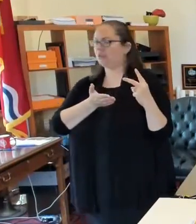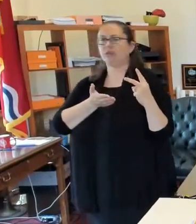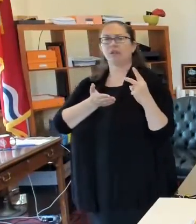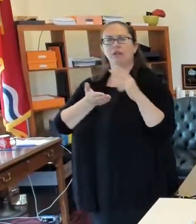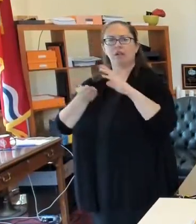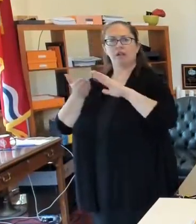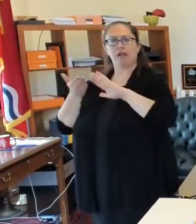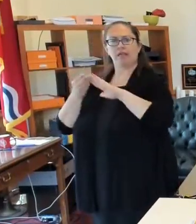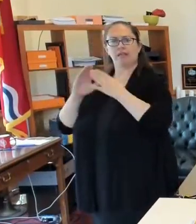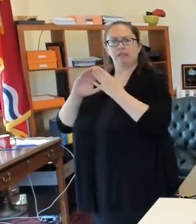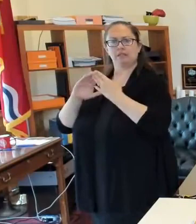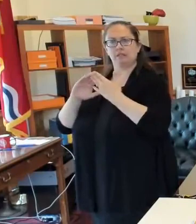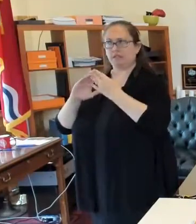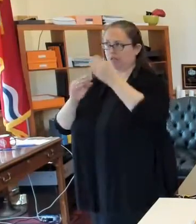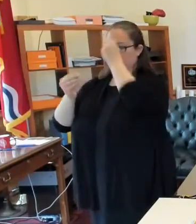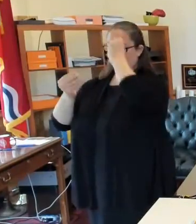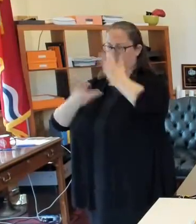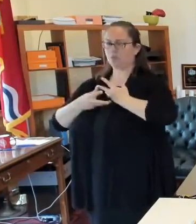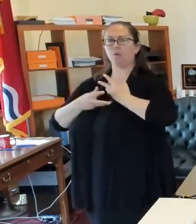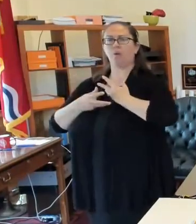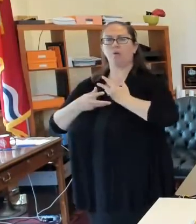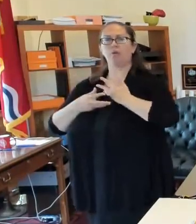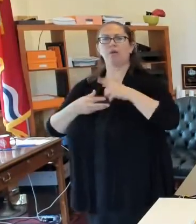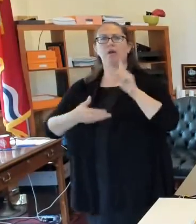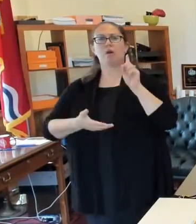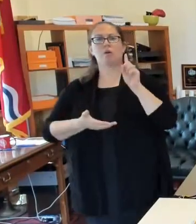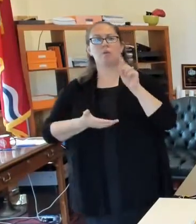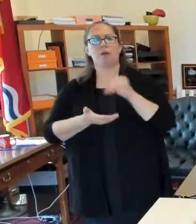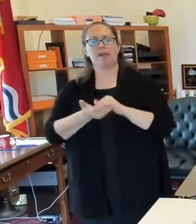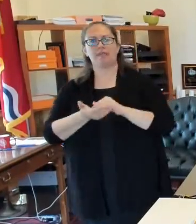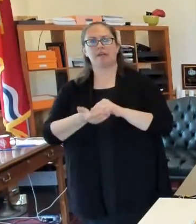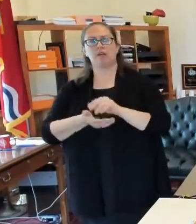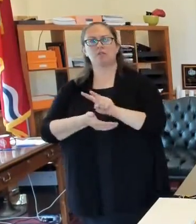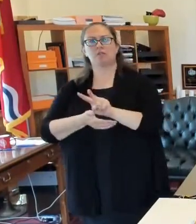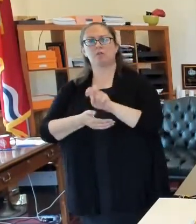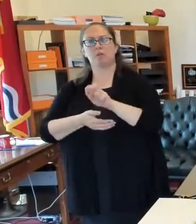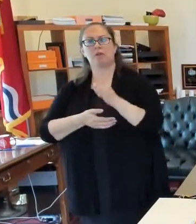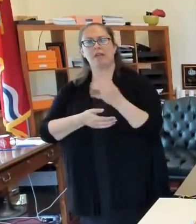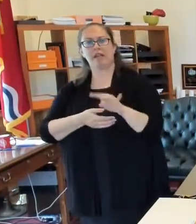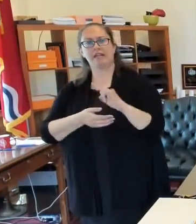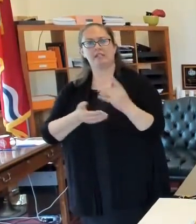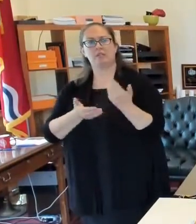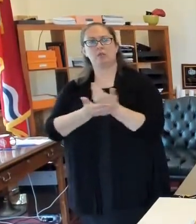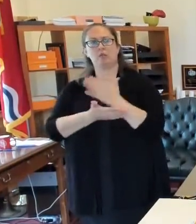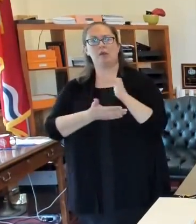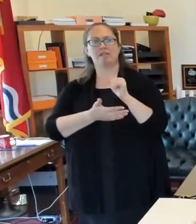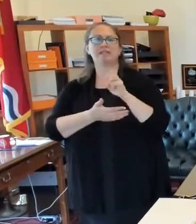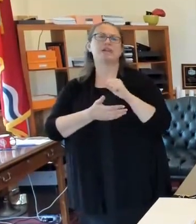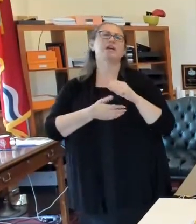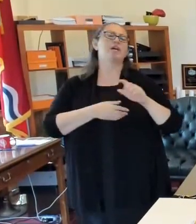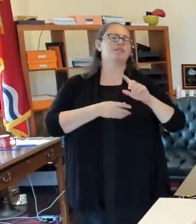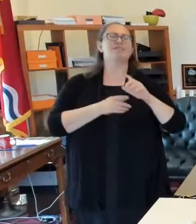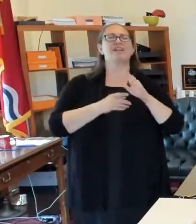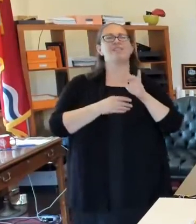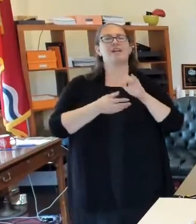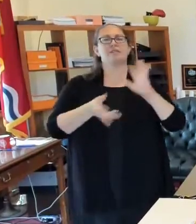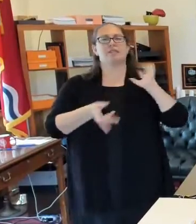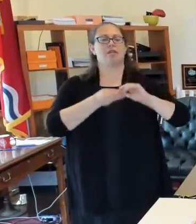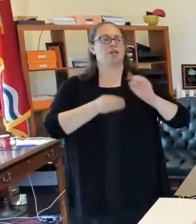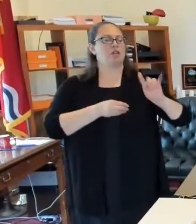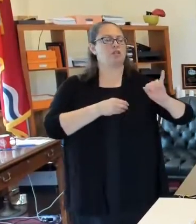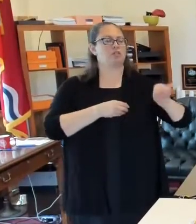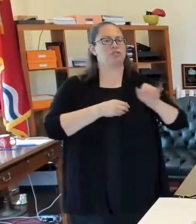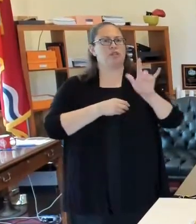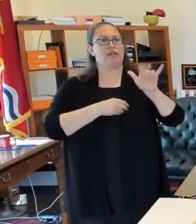notice of 1218 new cases. If you just add up the new cases from July 17 through yesterday,